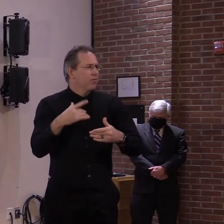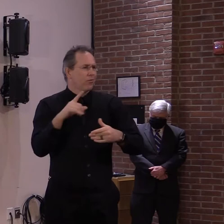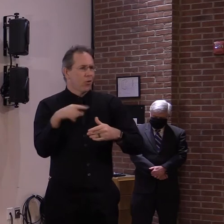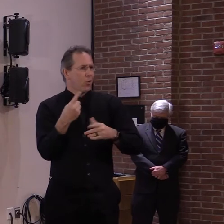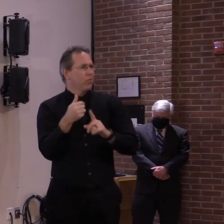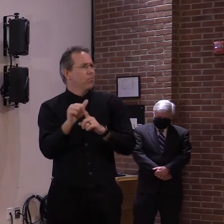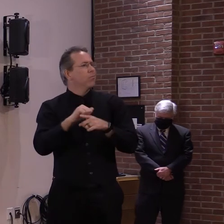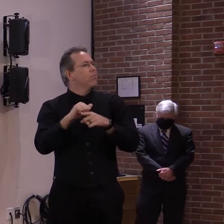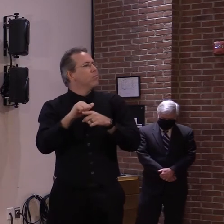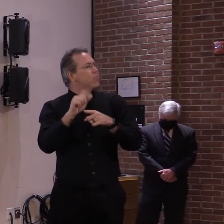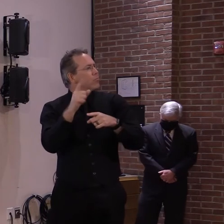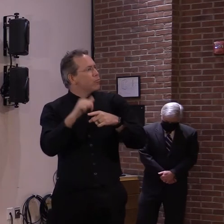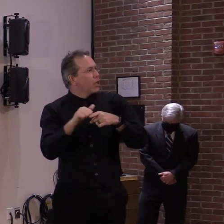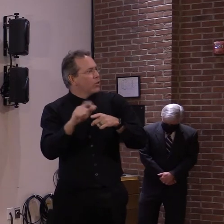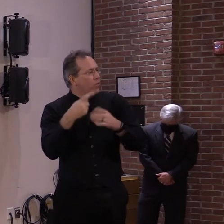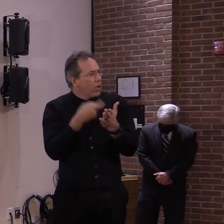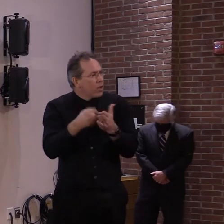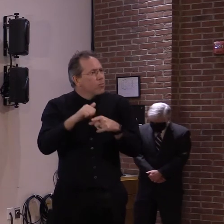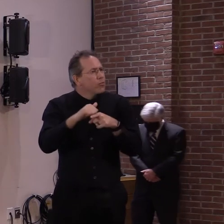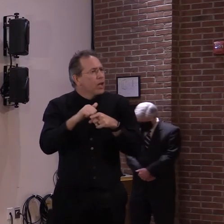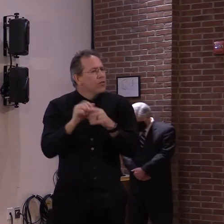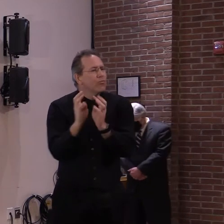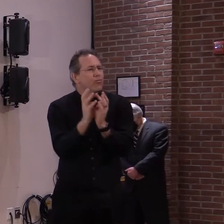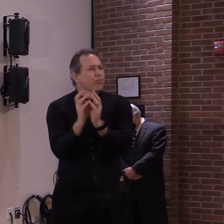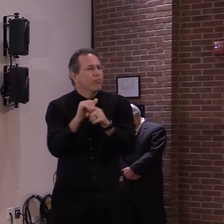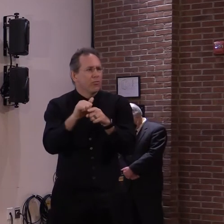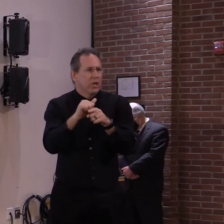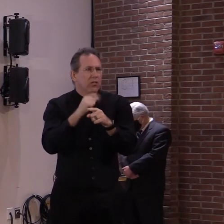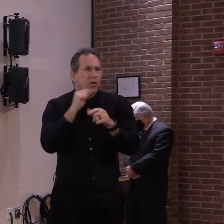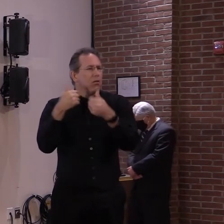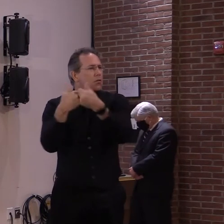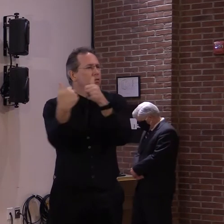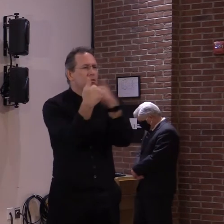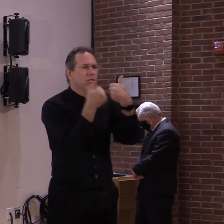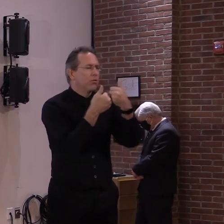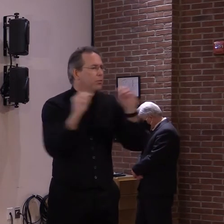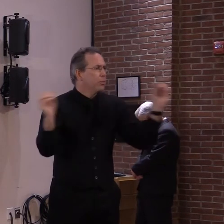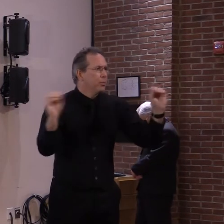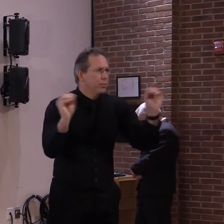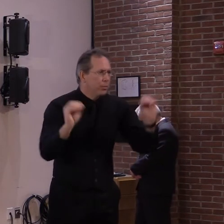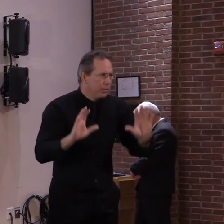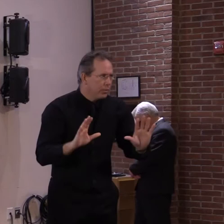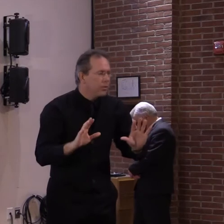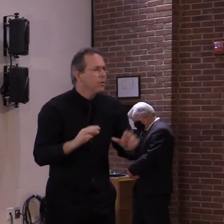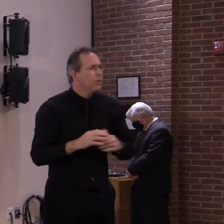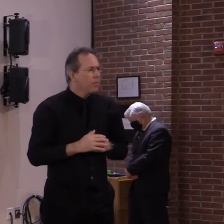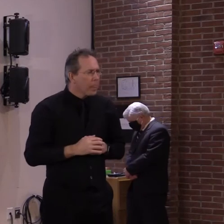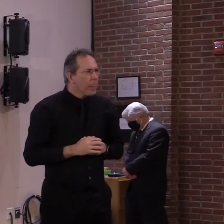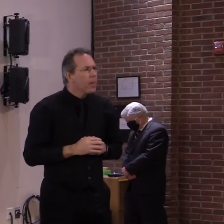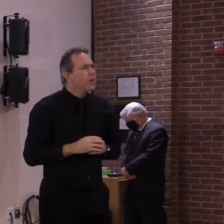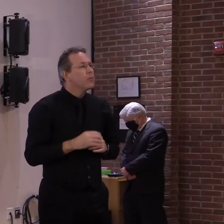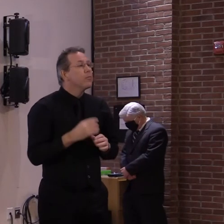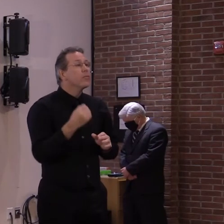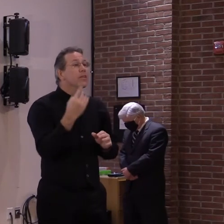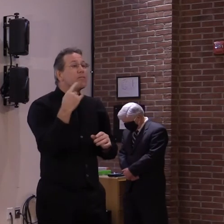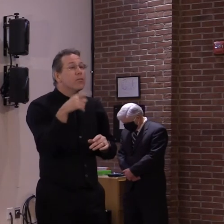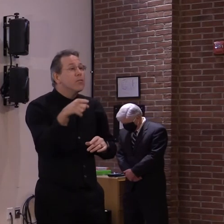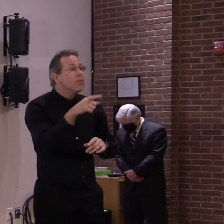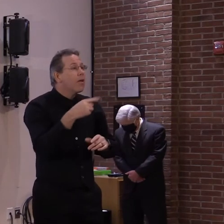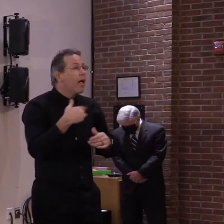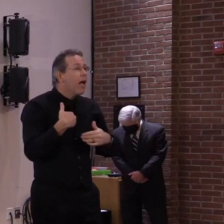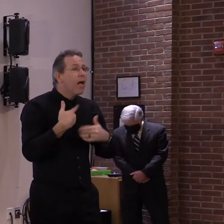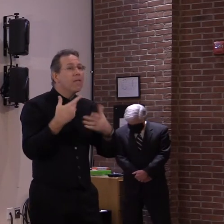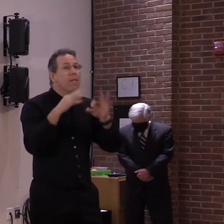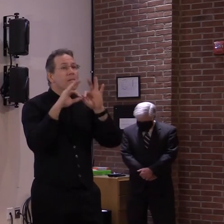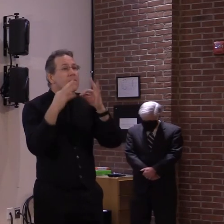there's separate guidance that pertains to, to outdoor recreation. So if folks are having informal family-based games outside, that's a